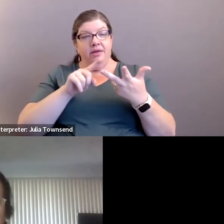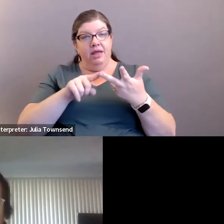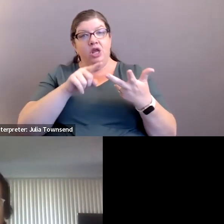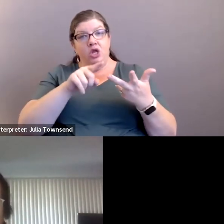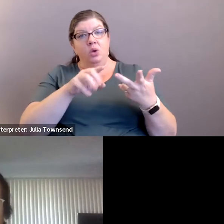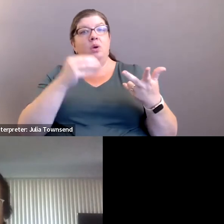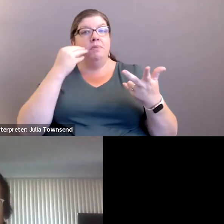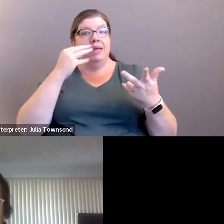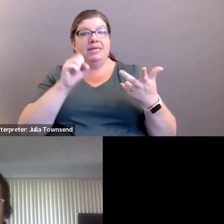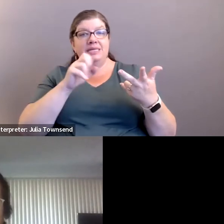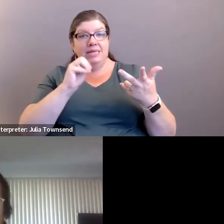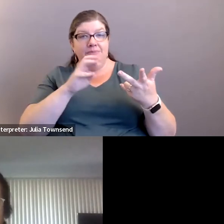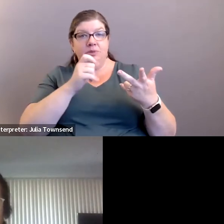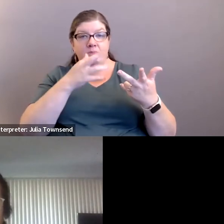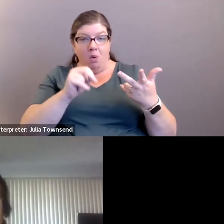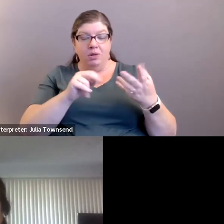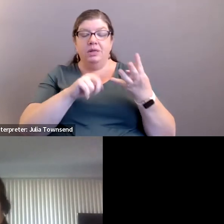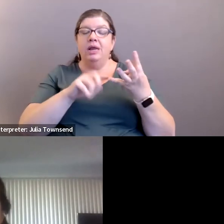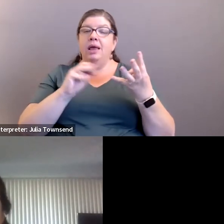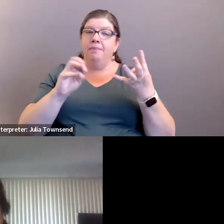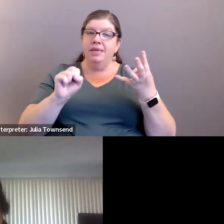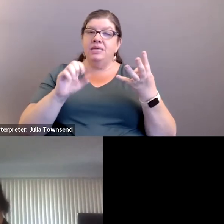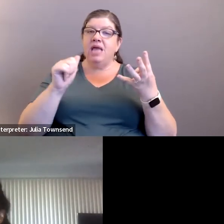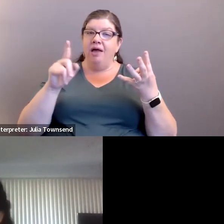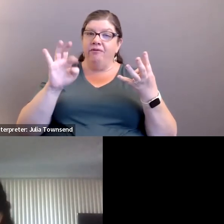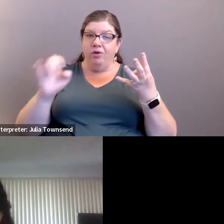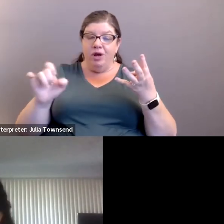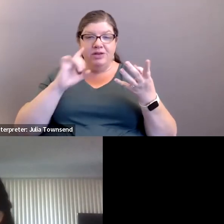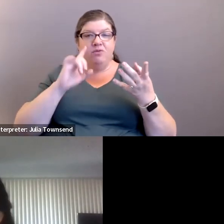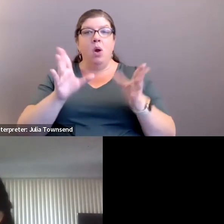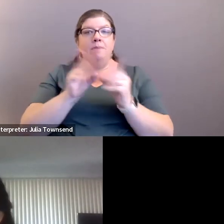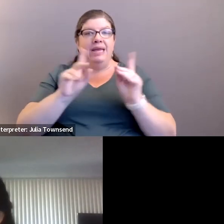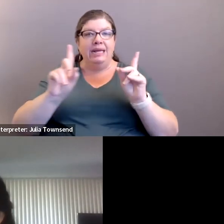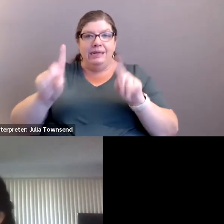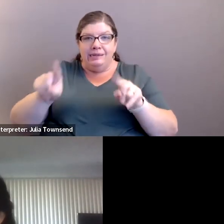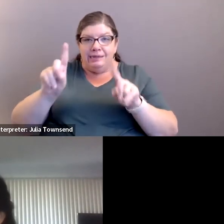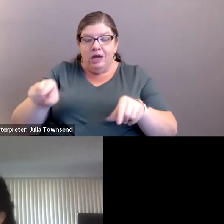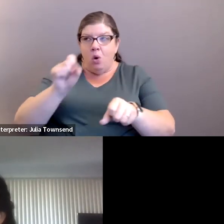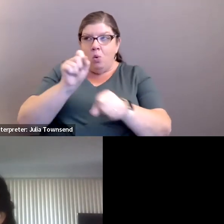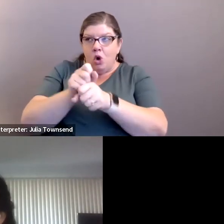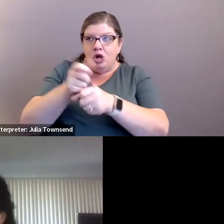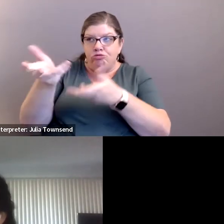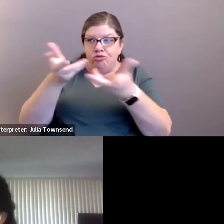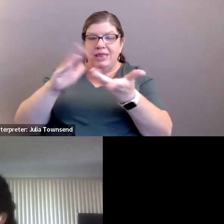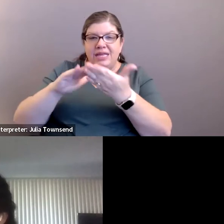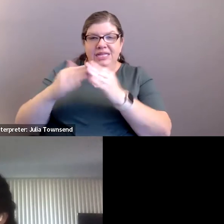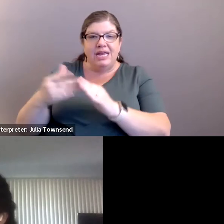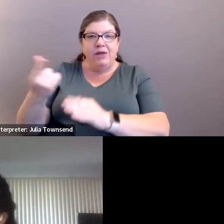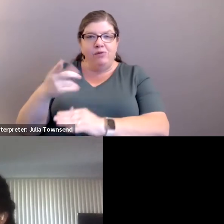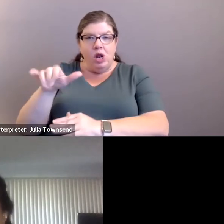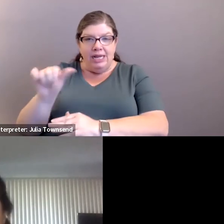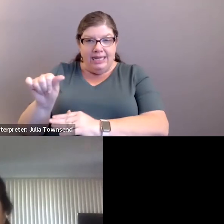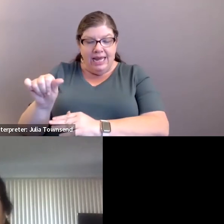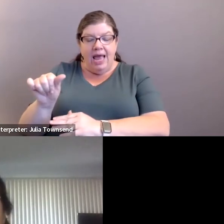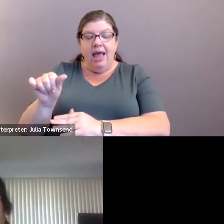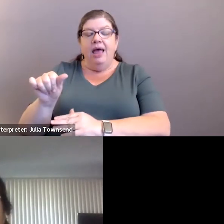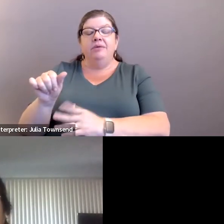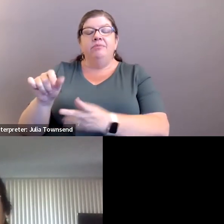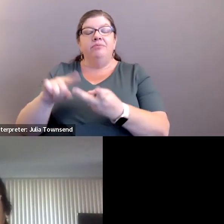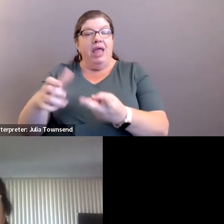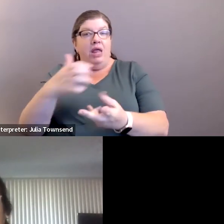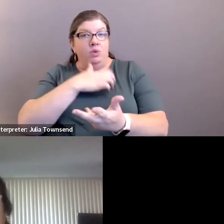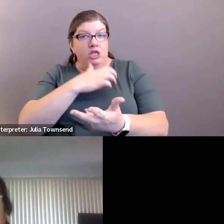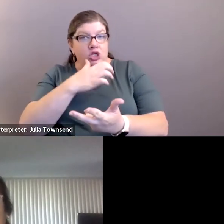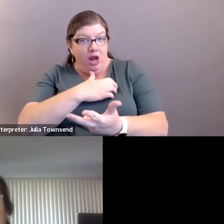Ms. Simms-Milton, and Ms. Alvarez, in terms of attending the meetings, working with the city of Goleta, and with the sheriff's